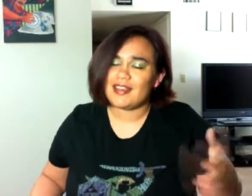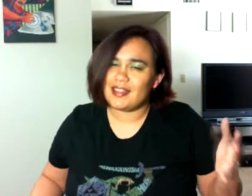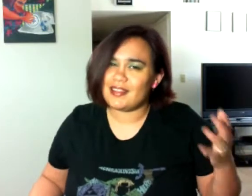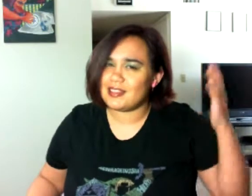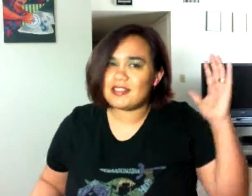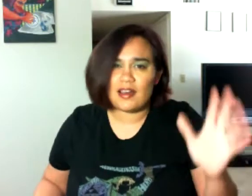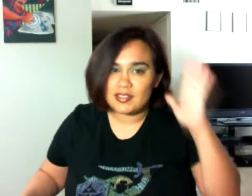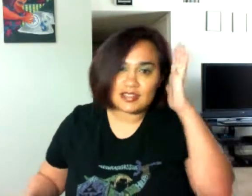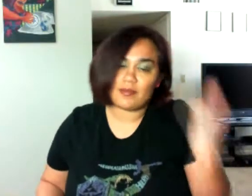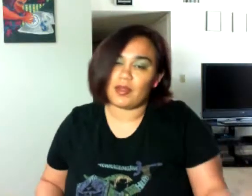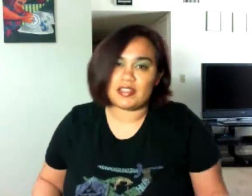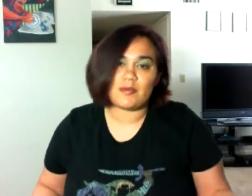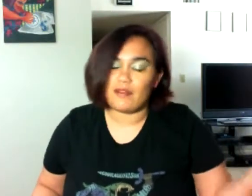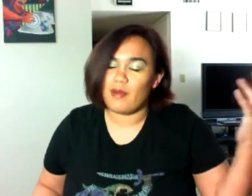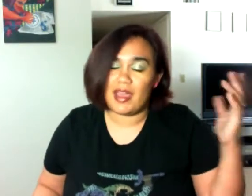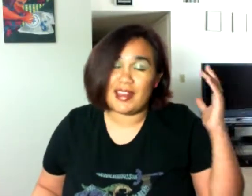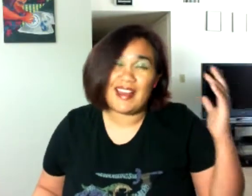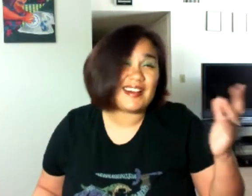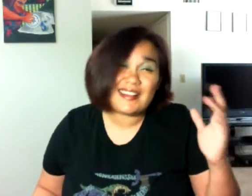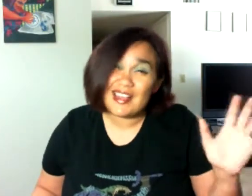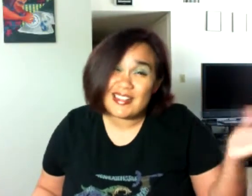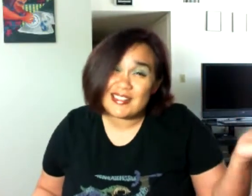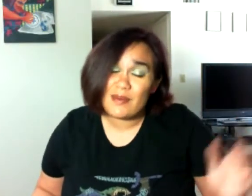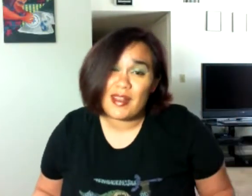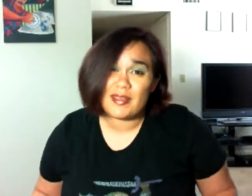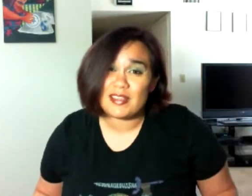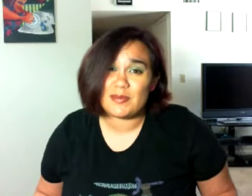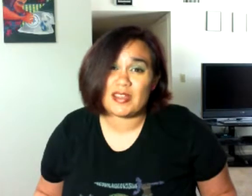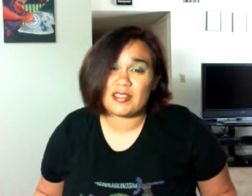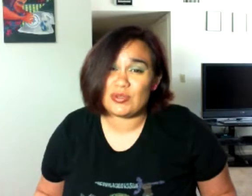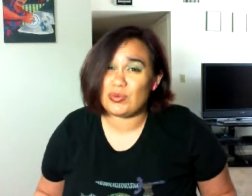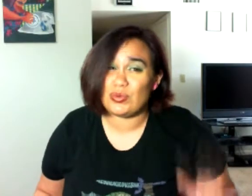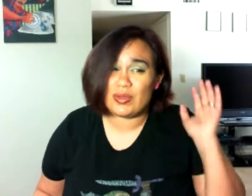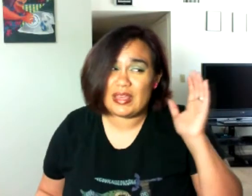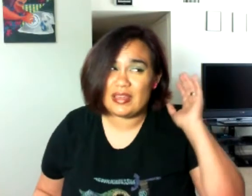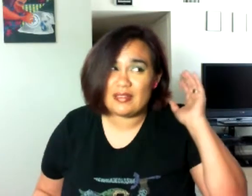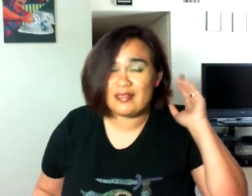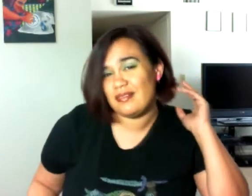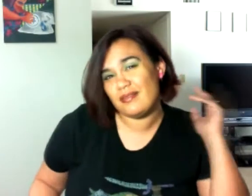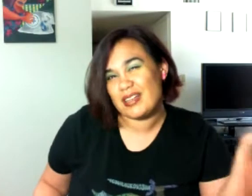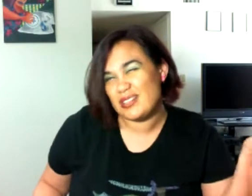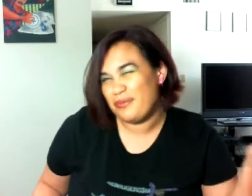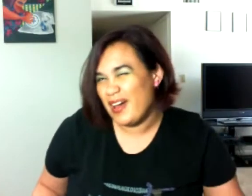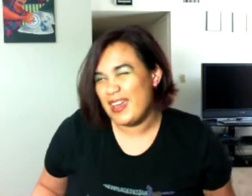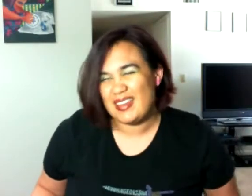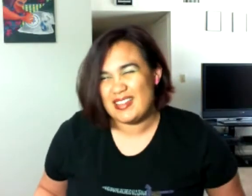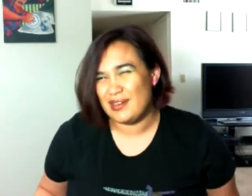This is obviously a blind spot of mine and it's not one I expect to like rectify in the near